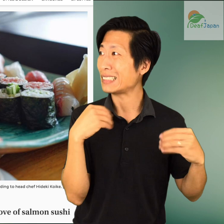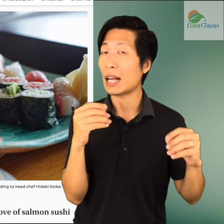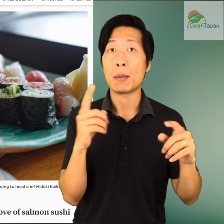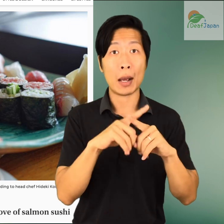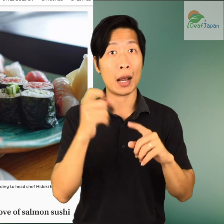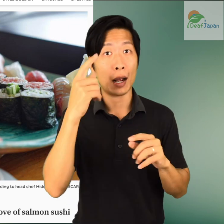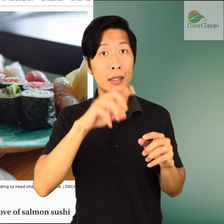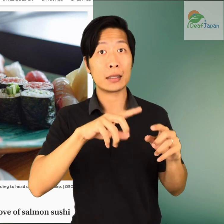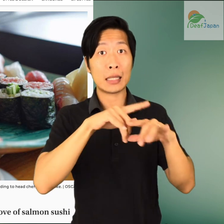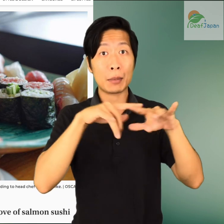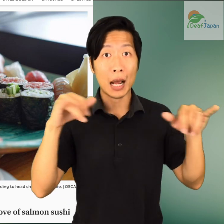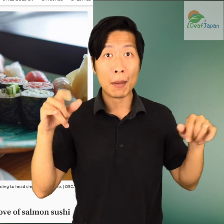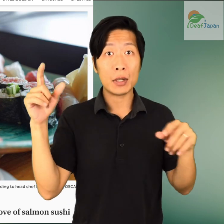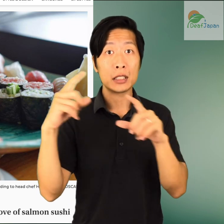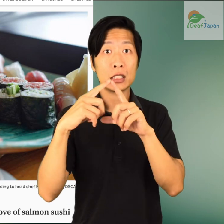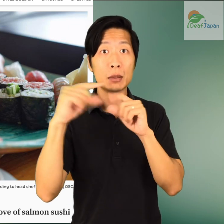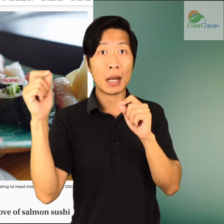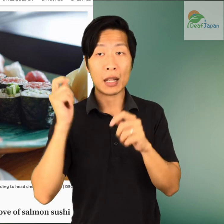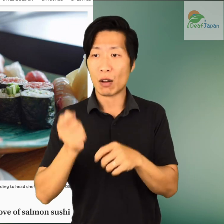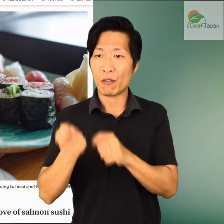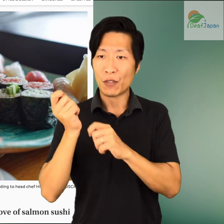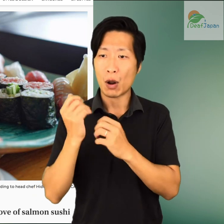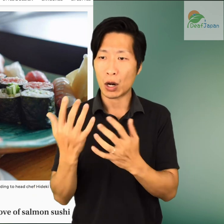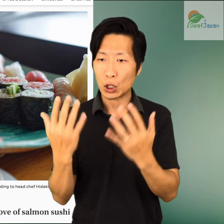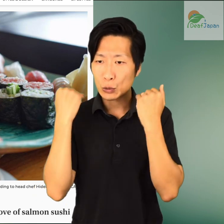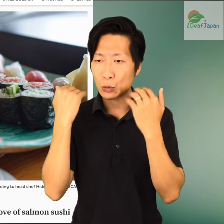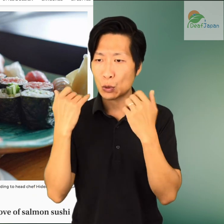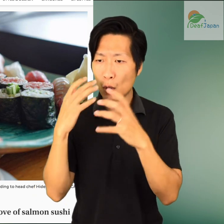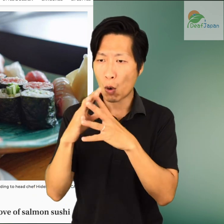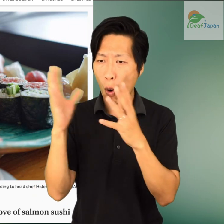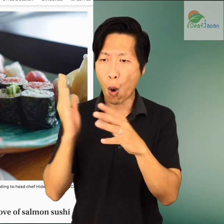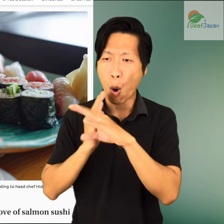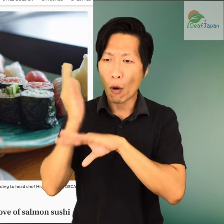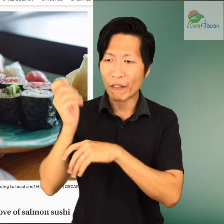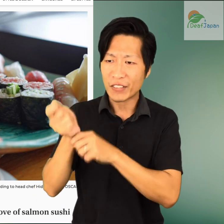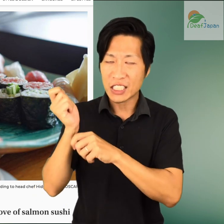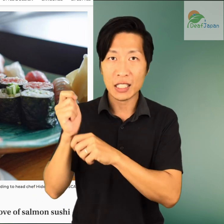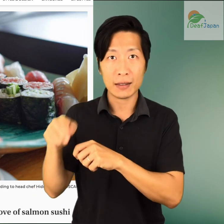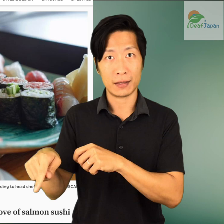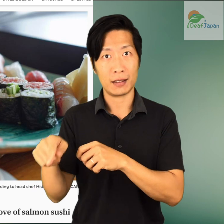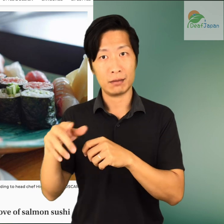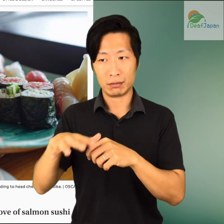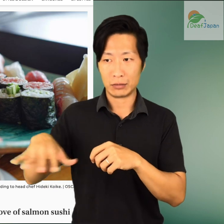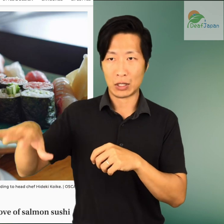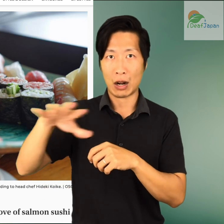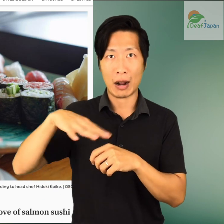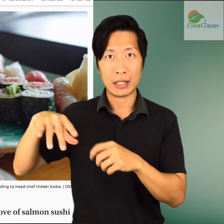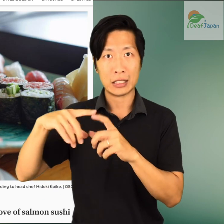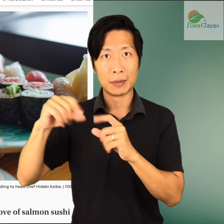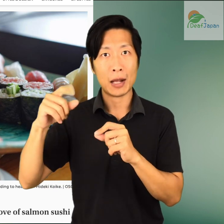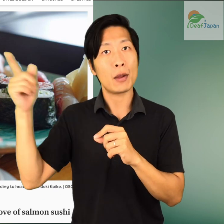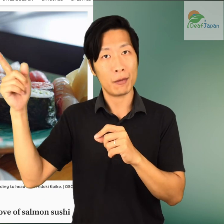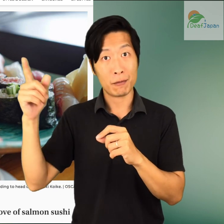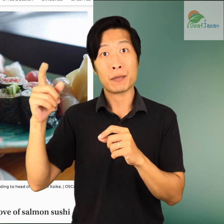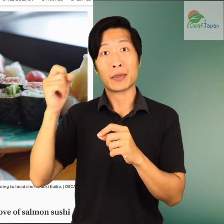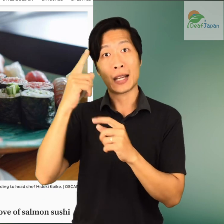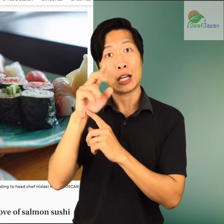Japan, meanwhile, had been overfishing its waters to meet high consumption, and with Japanese fishermen told to remain